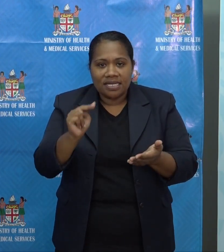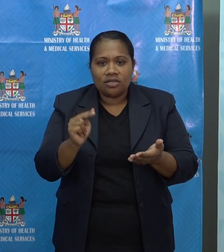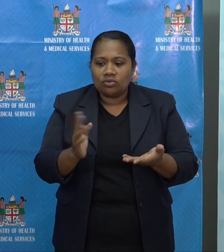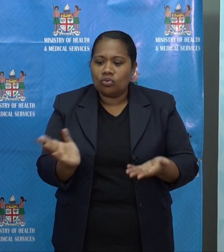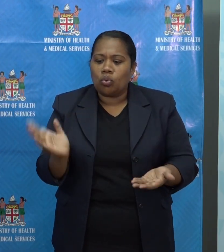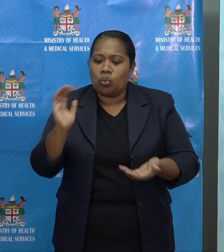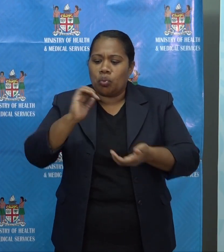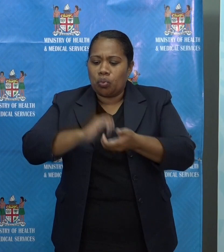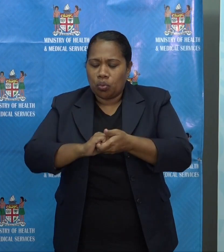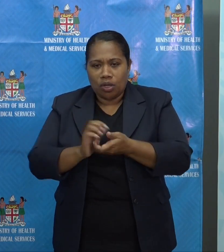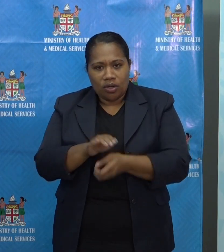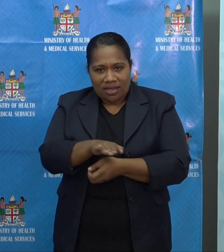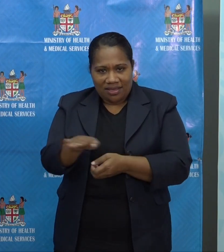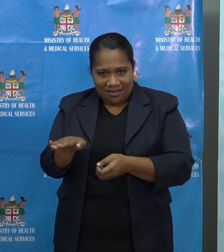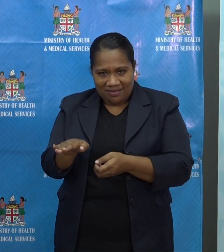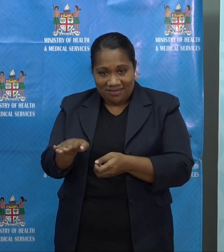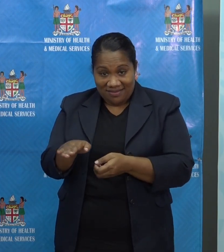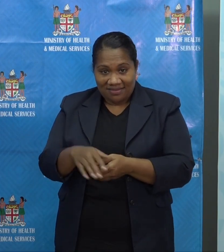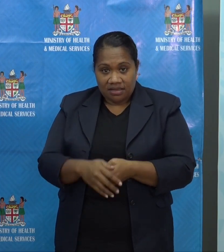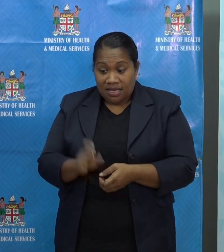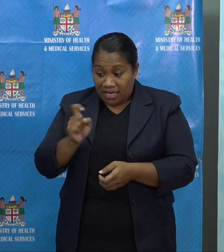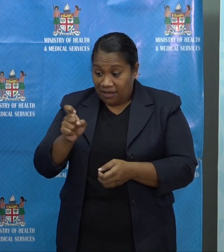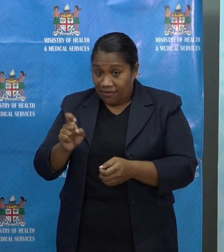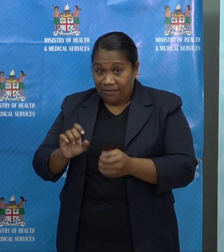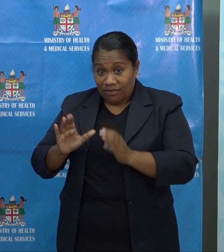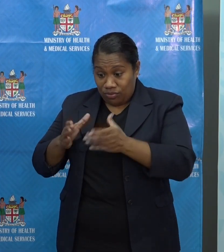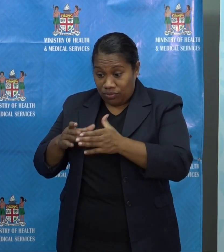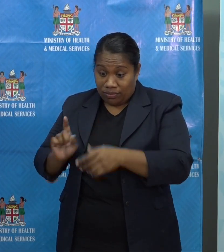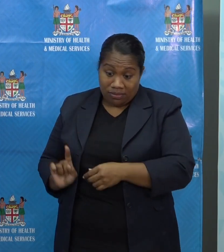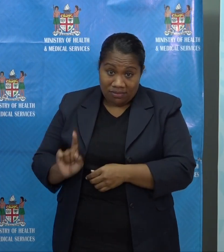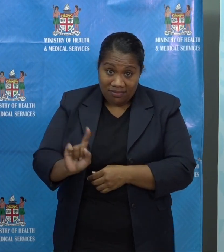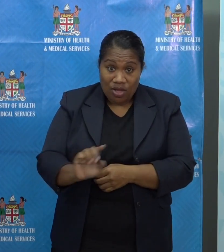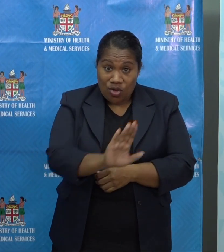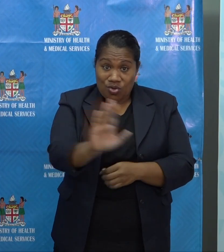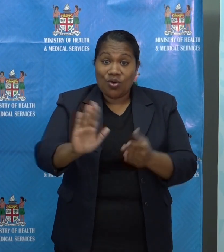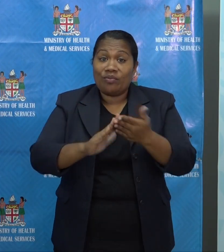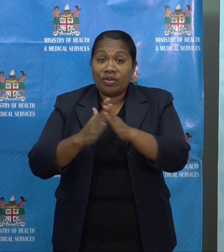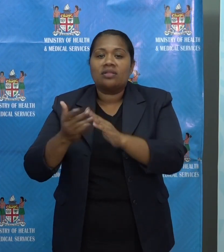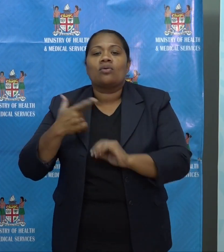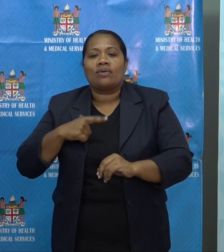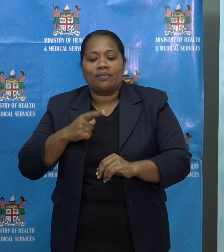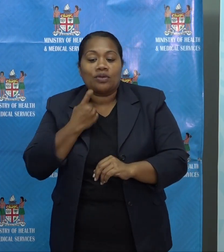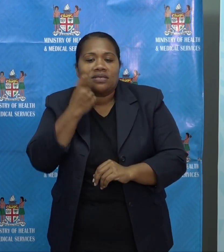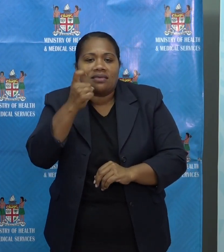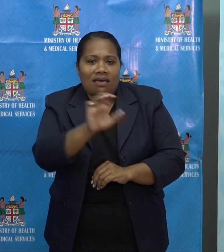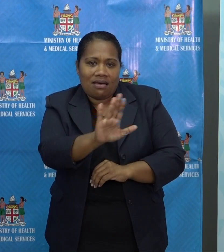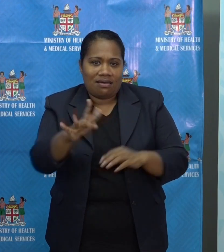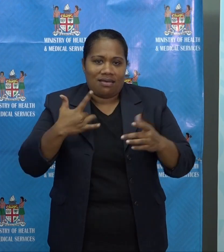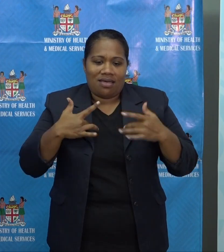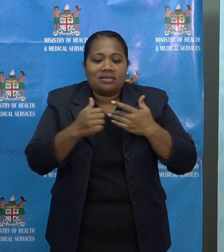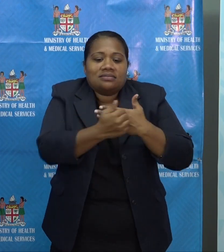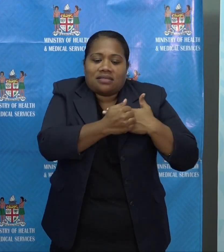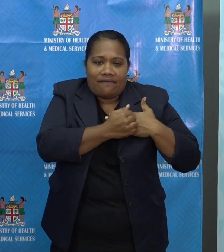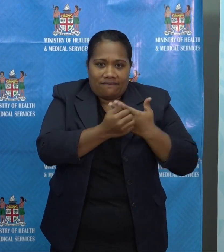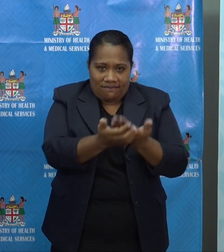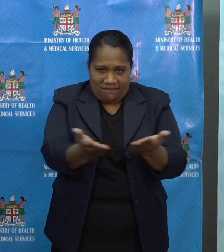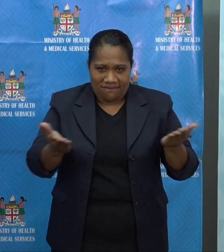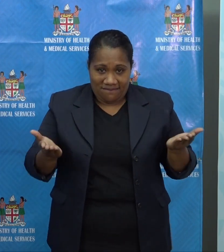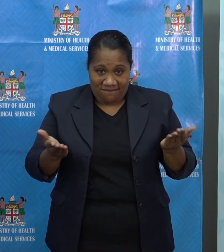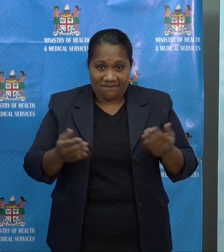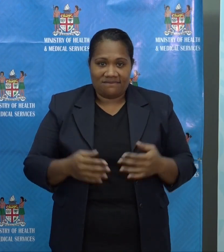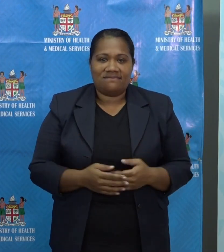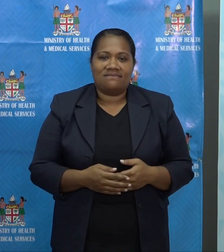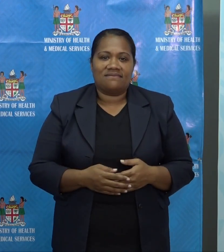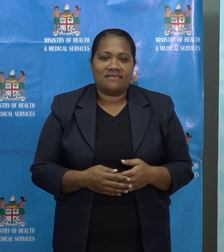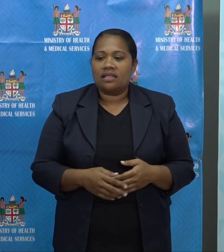community, they are there because they care about keeping you safe. I can tell you we would all prefer